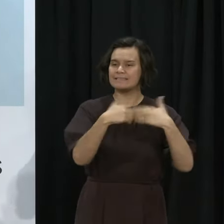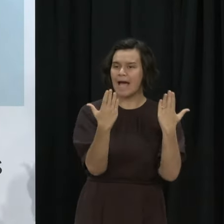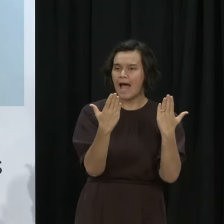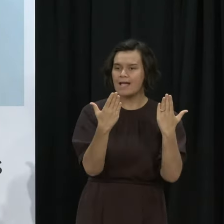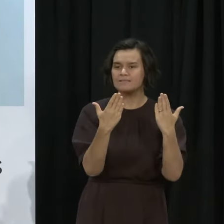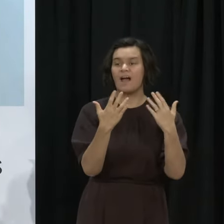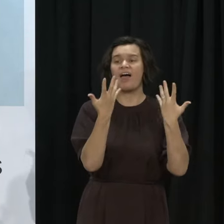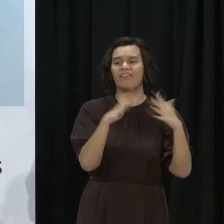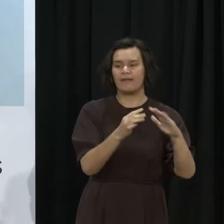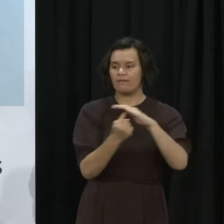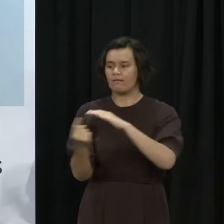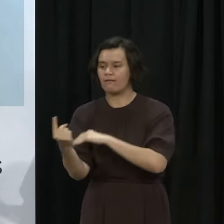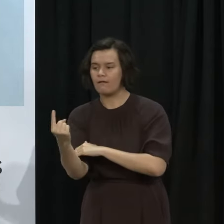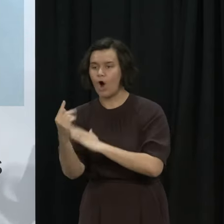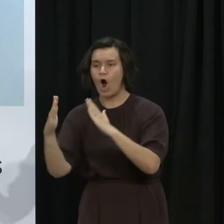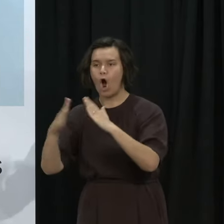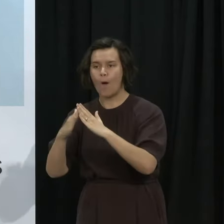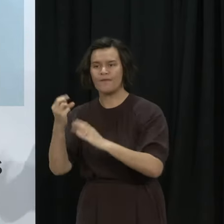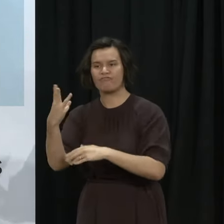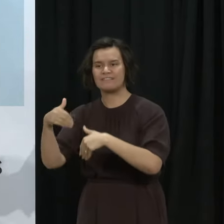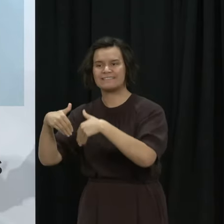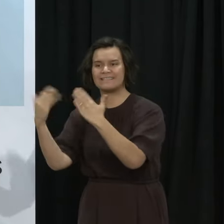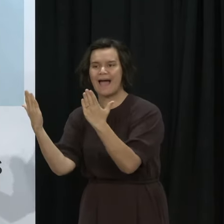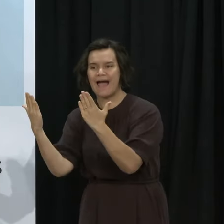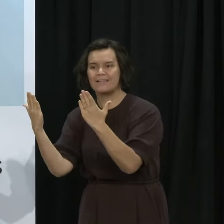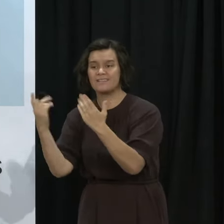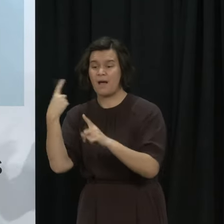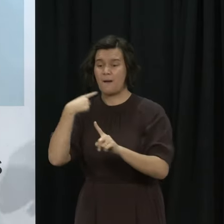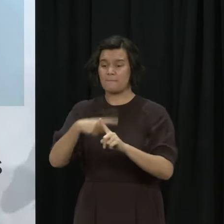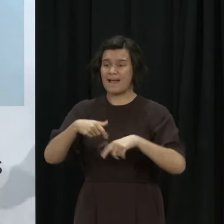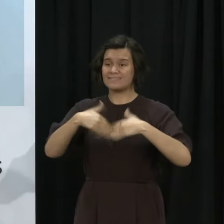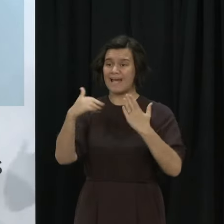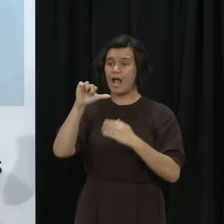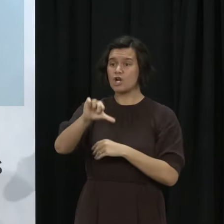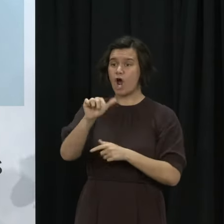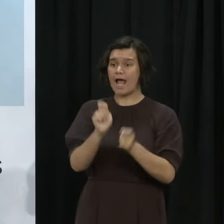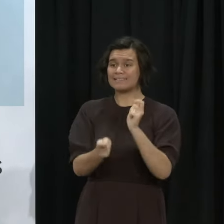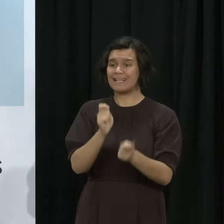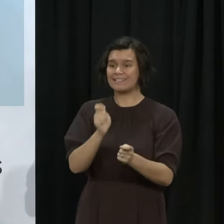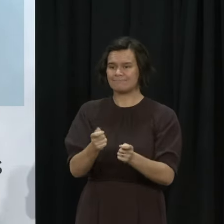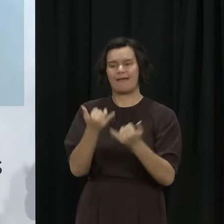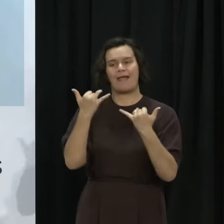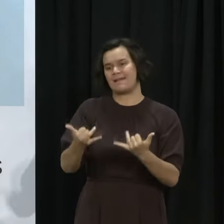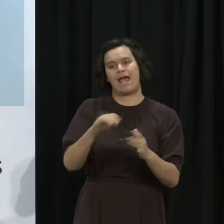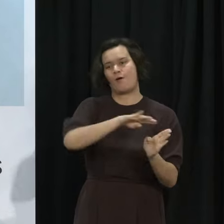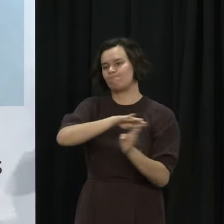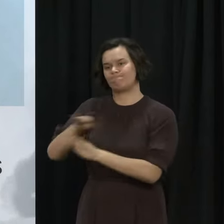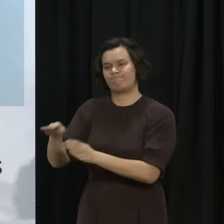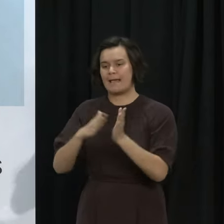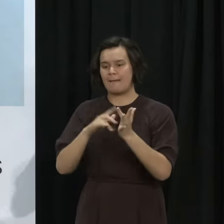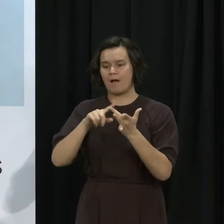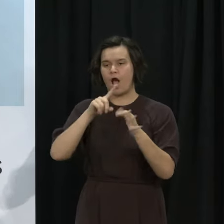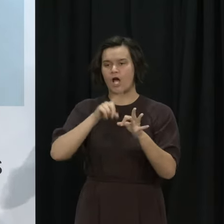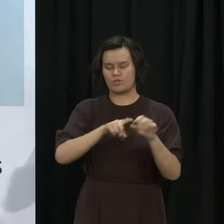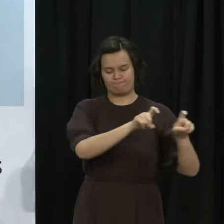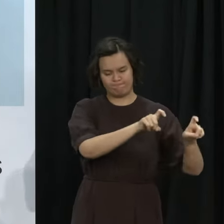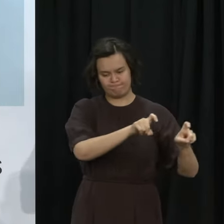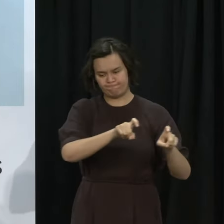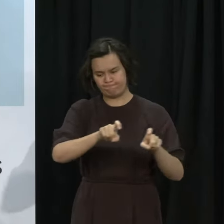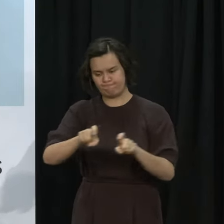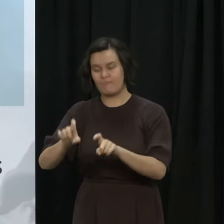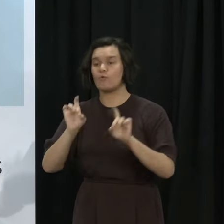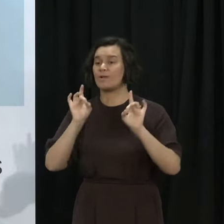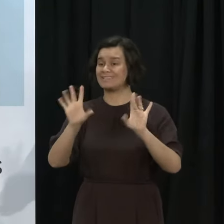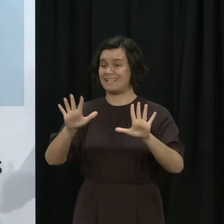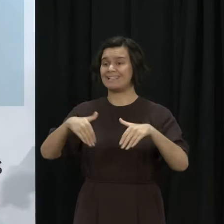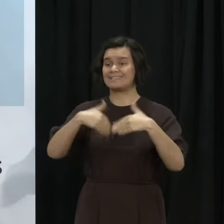been in place for passengers on flights where an Omicron case has been identified. And thirdly, to the vaccination of our 5